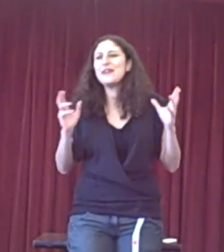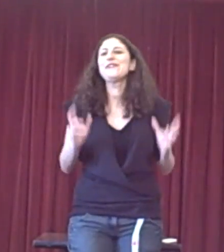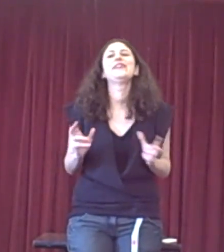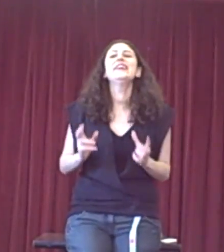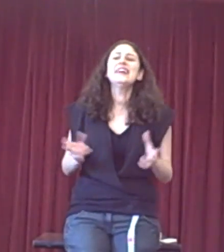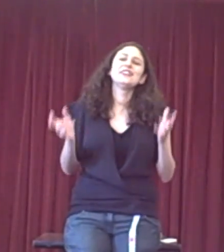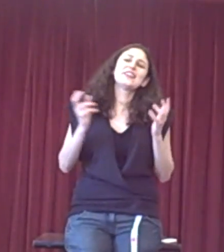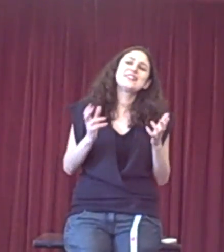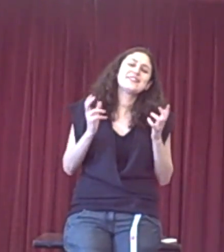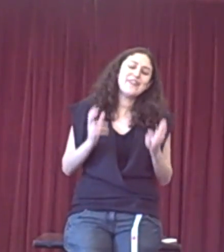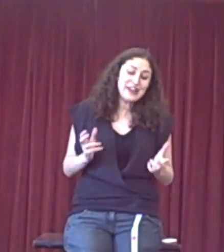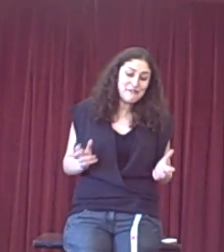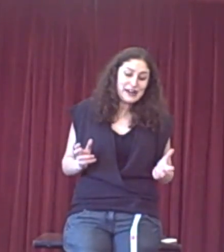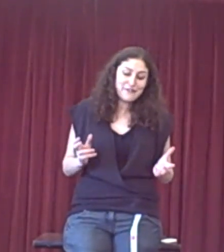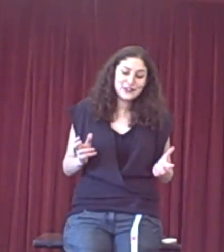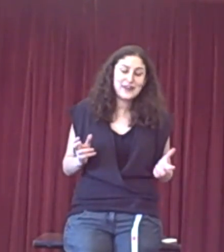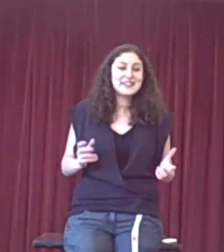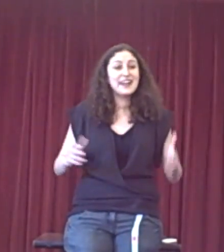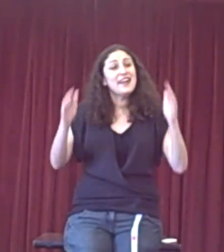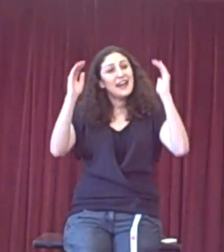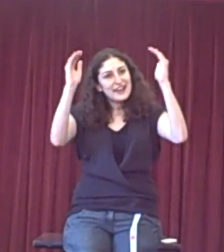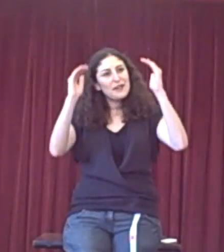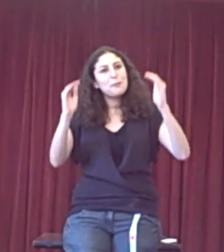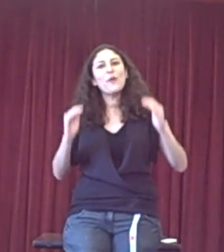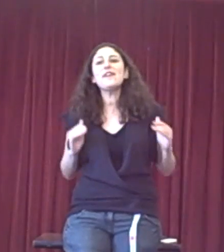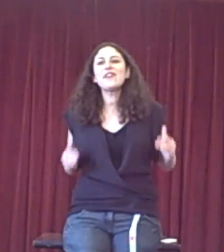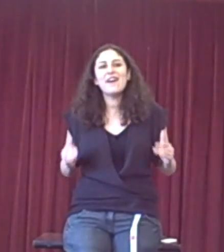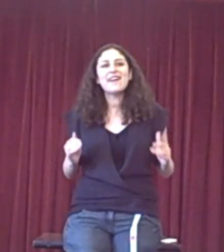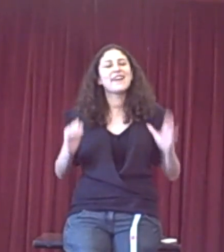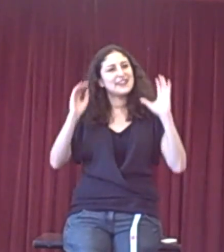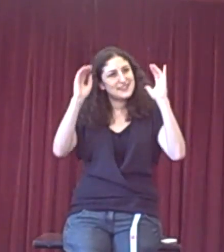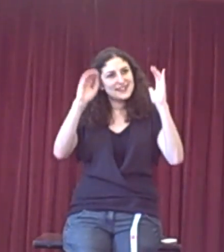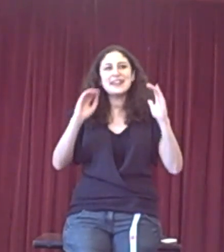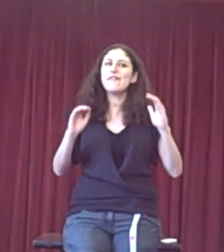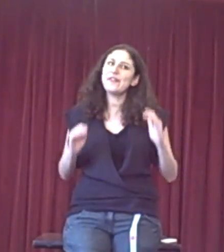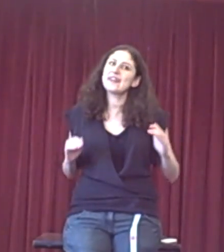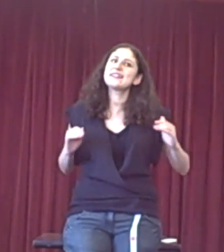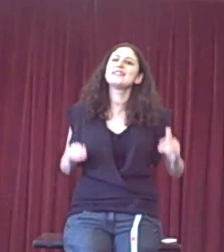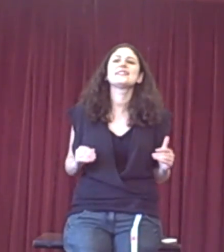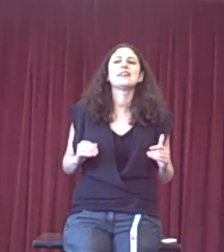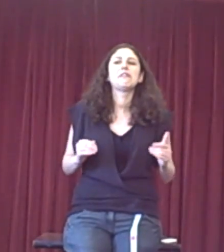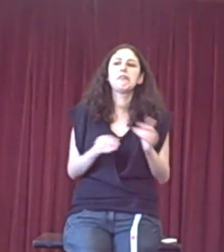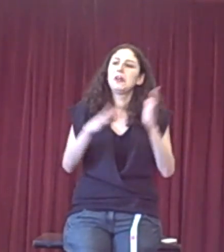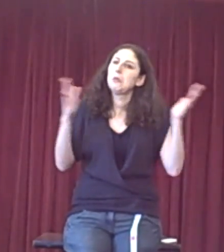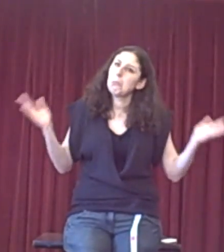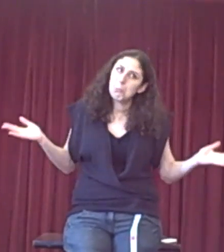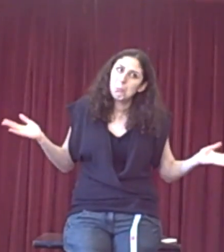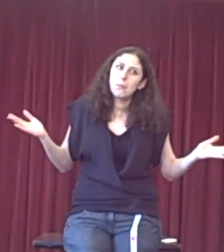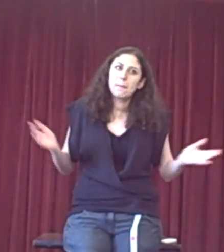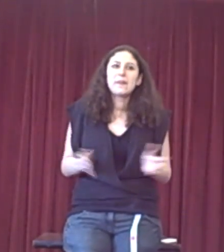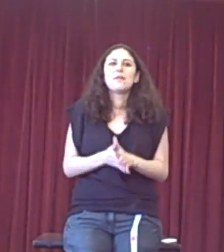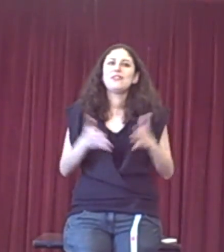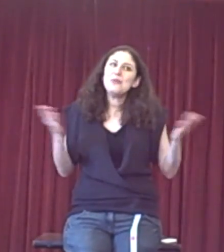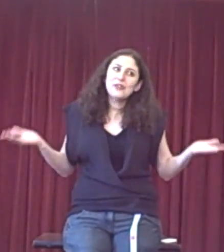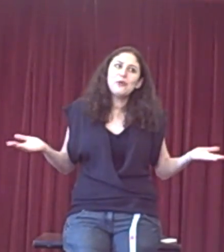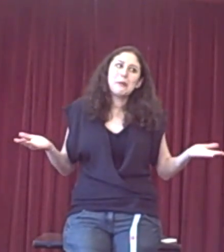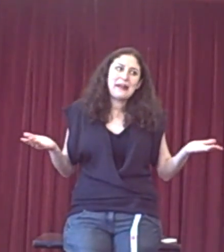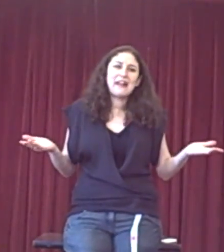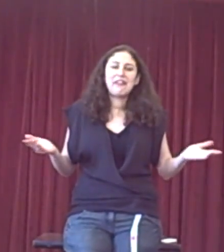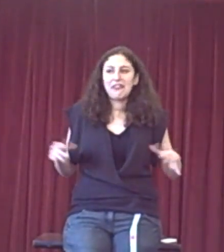often when judges find it really frustrating. And again, the point of the hierarchy is just to give you that sense of, do you want to talk about anything